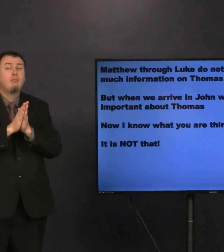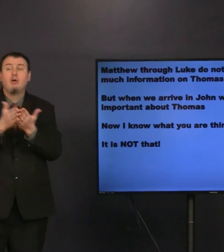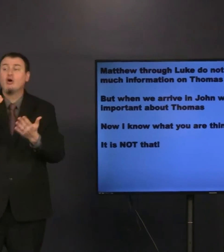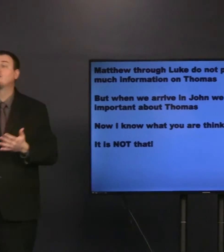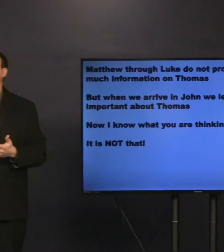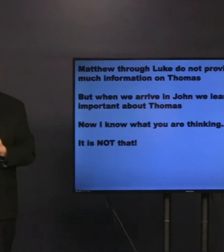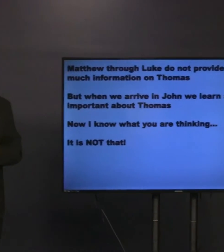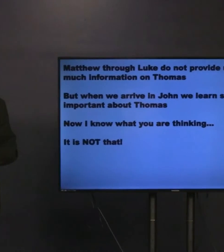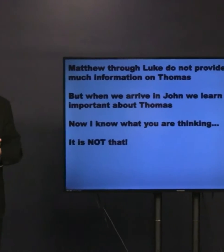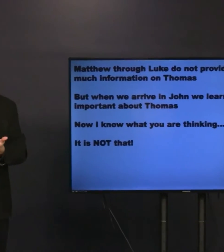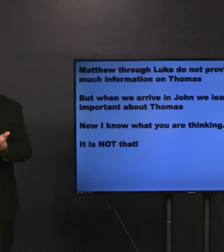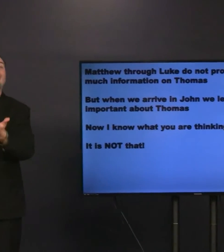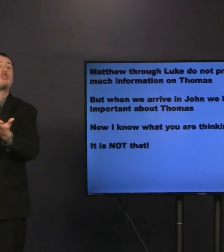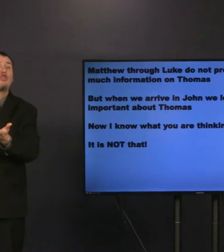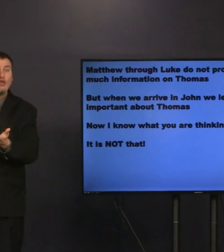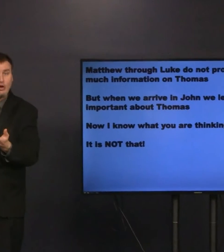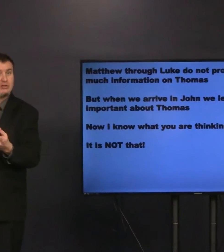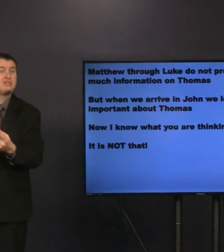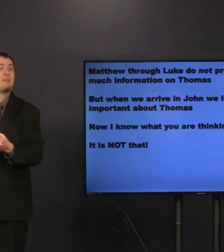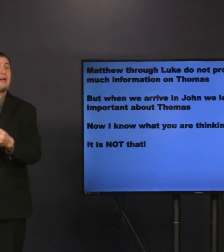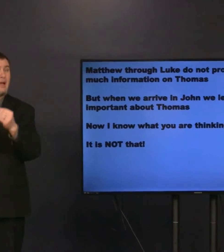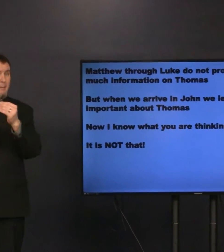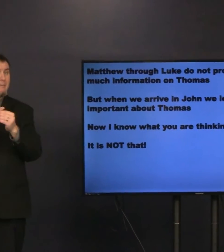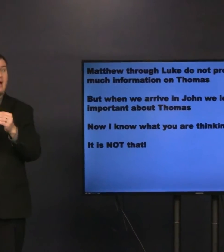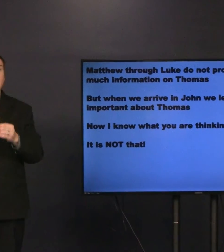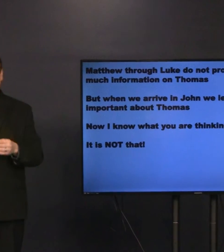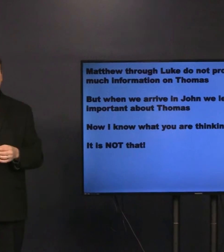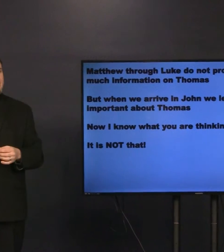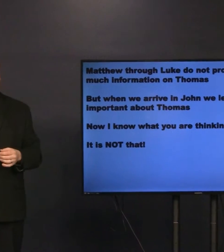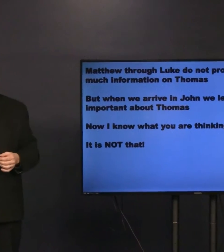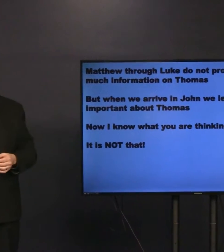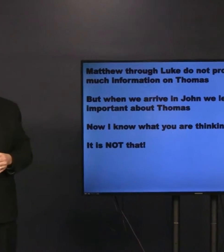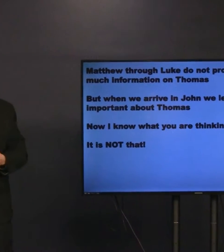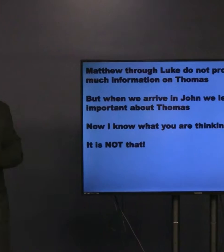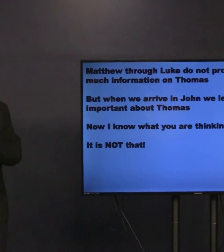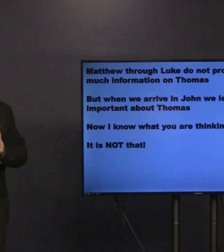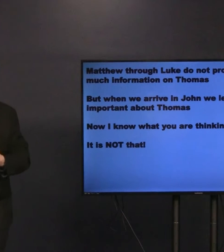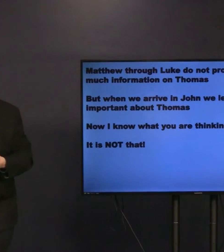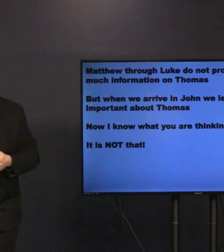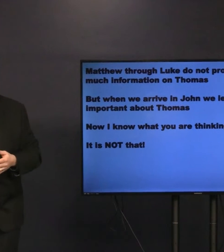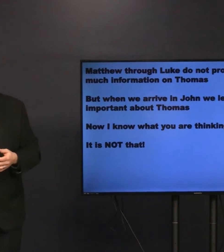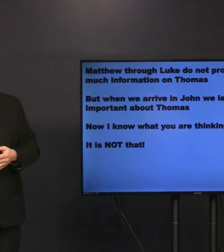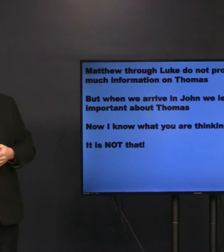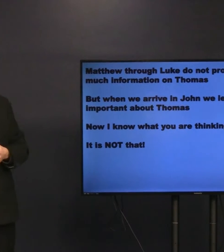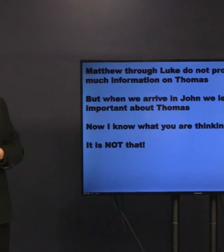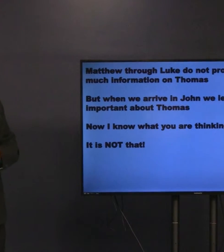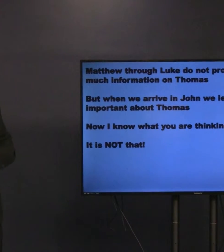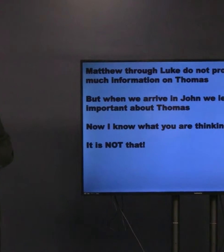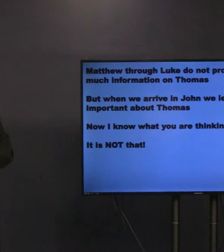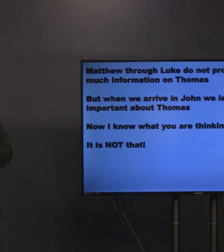Thomas. When we get to John, we learn something about Thomas. It's not what you're thinking.